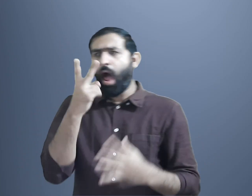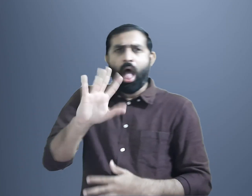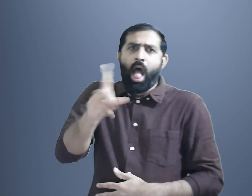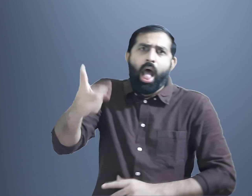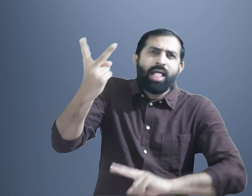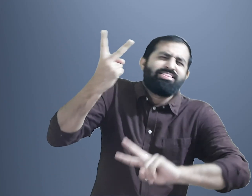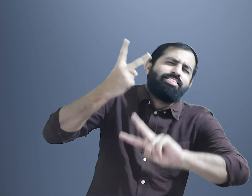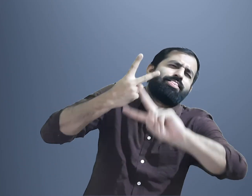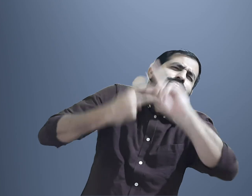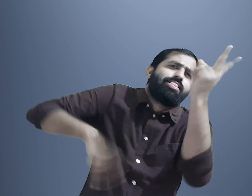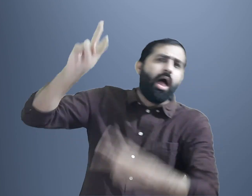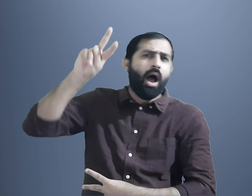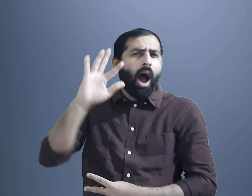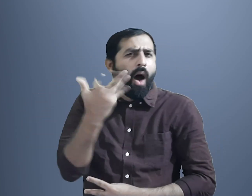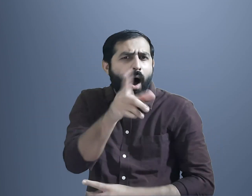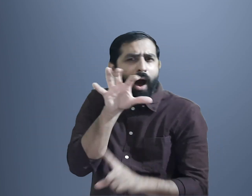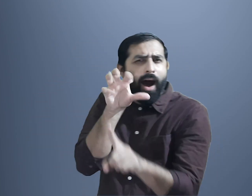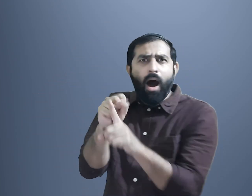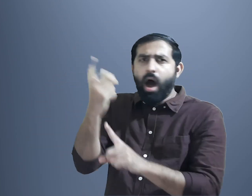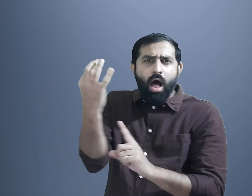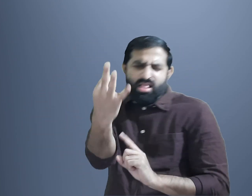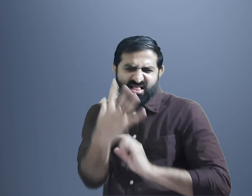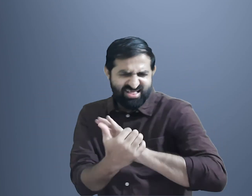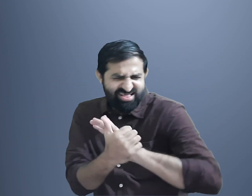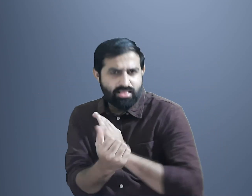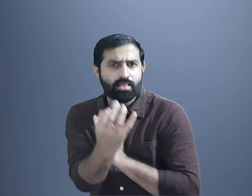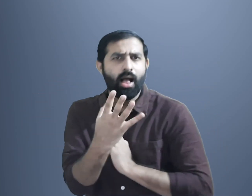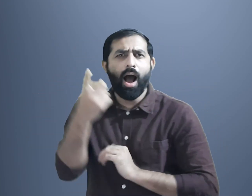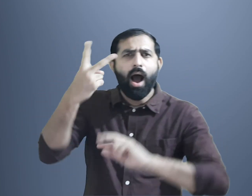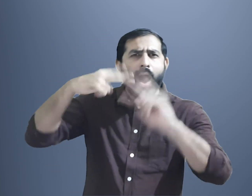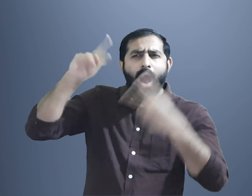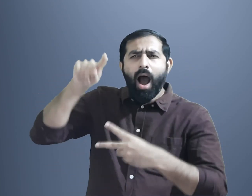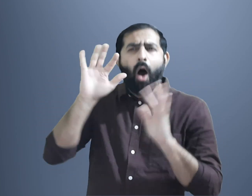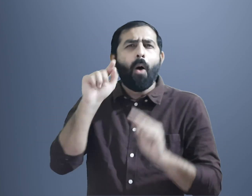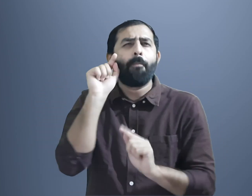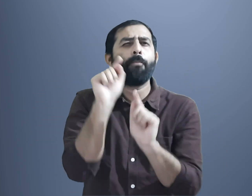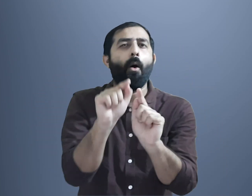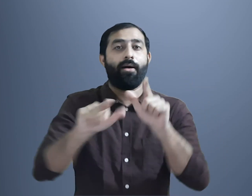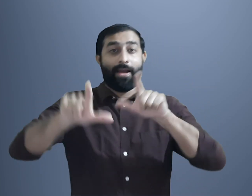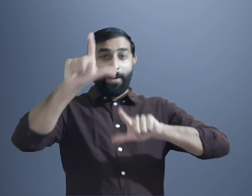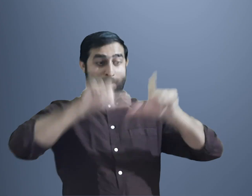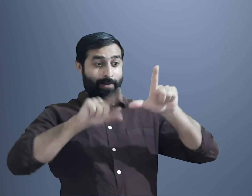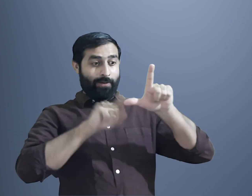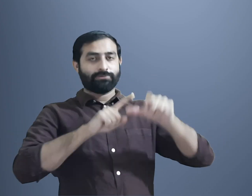and have language foundation. We may say that a person has higher intellect by observing their language skills.